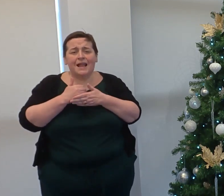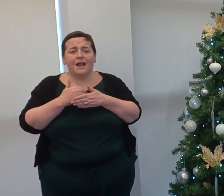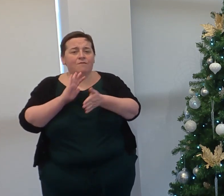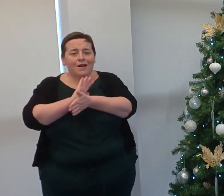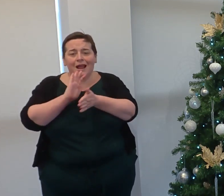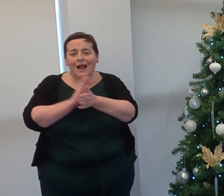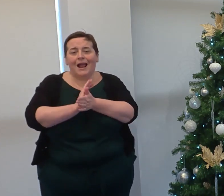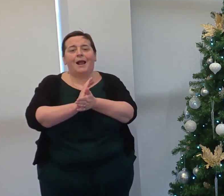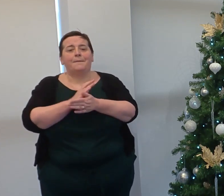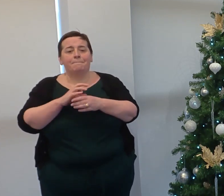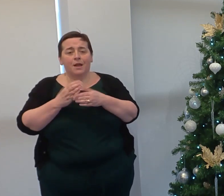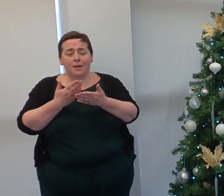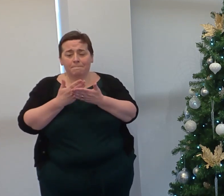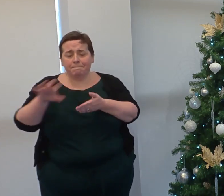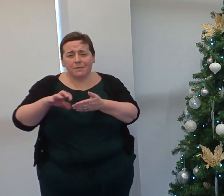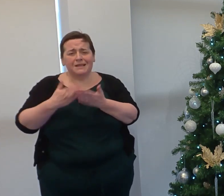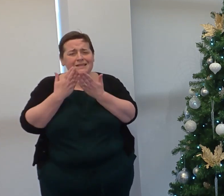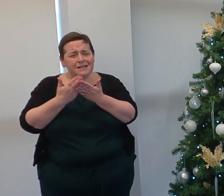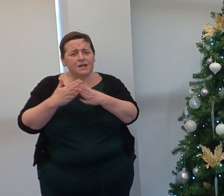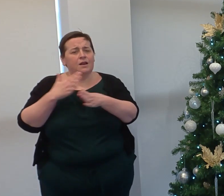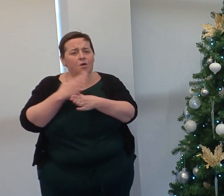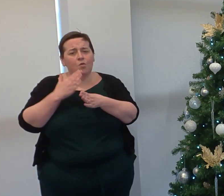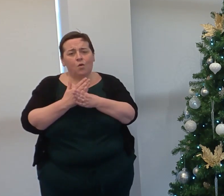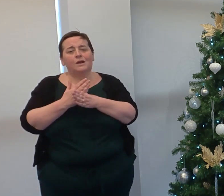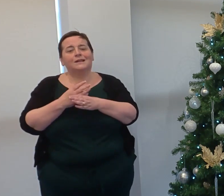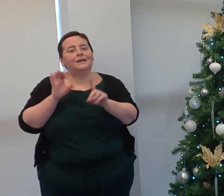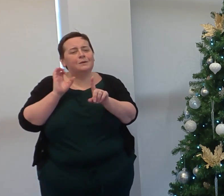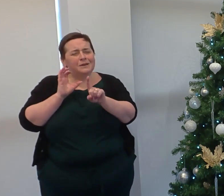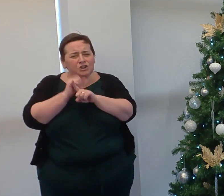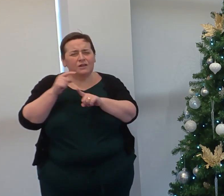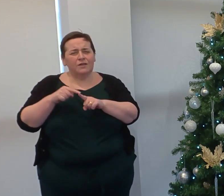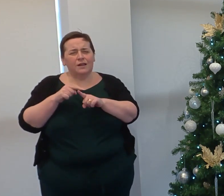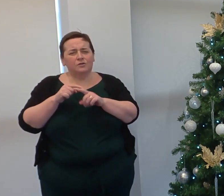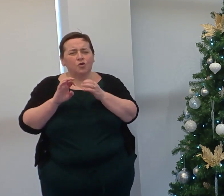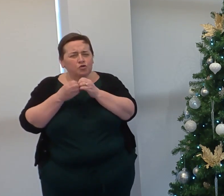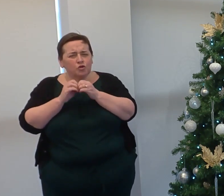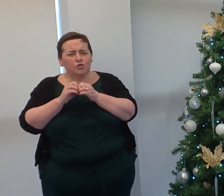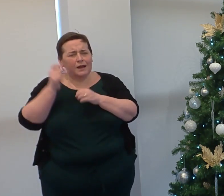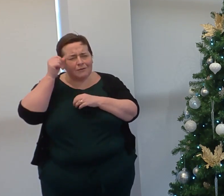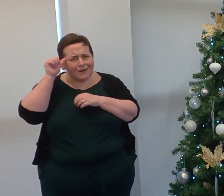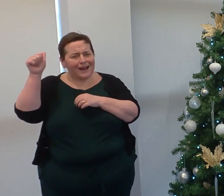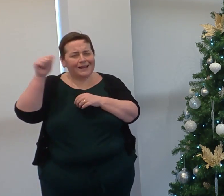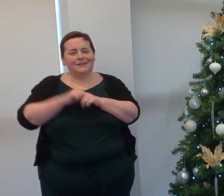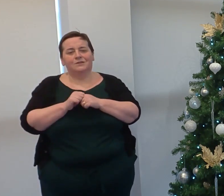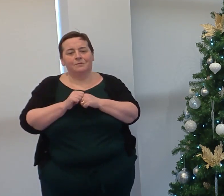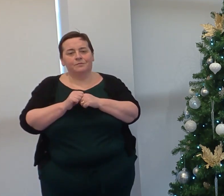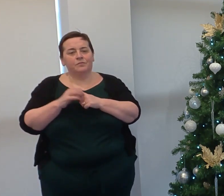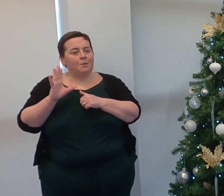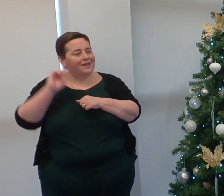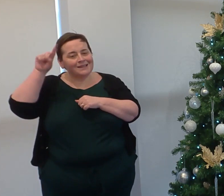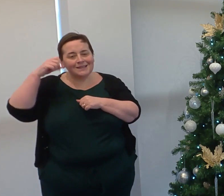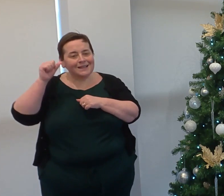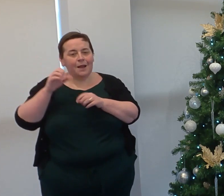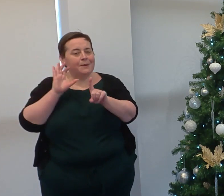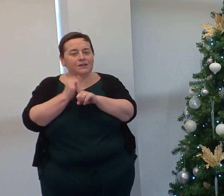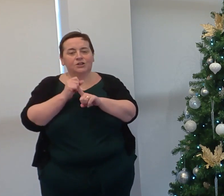environment. To study, work and we achieve this through Creative FM. But this can't be achieved without a